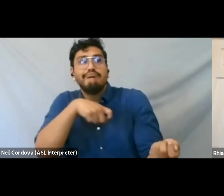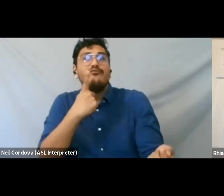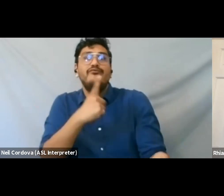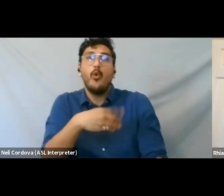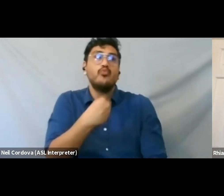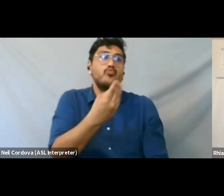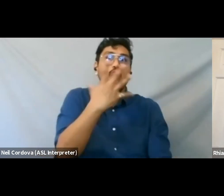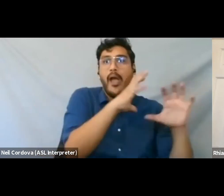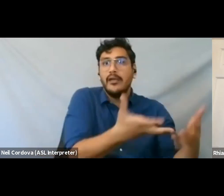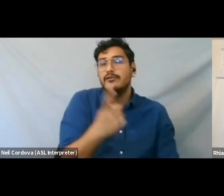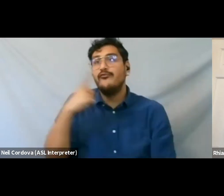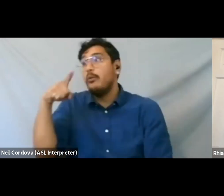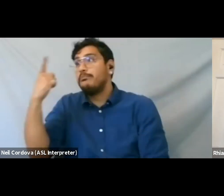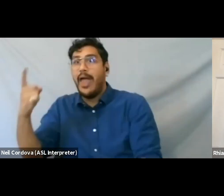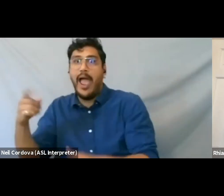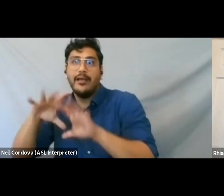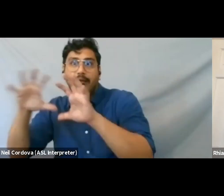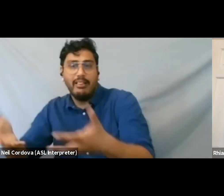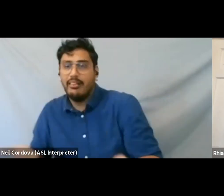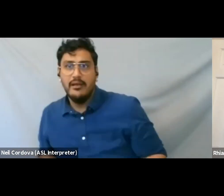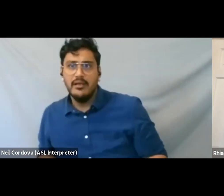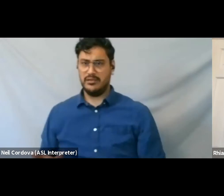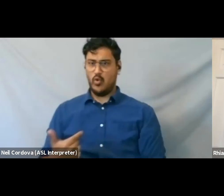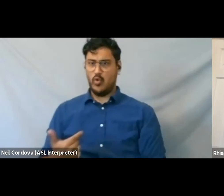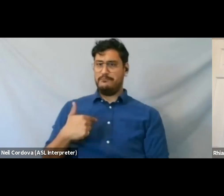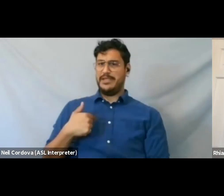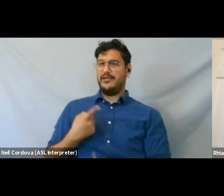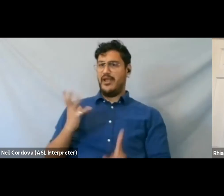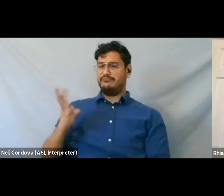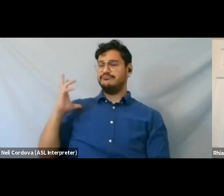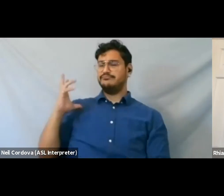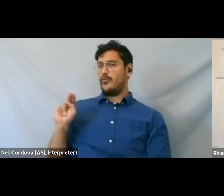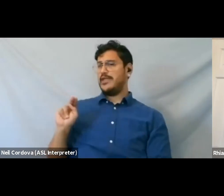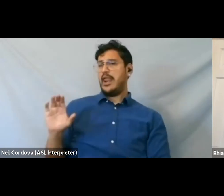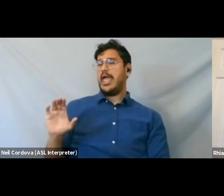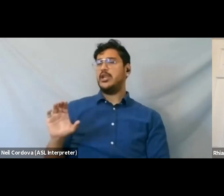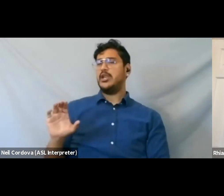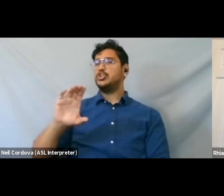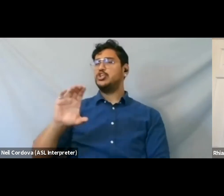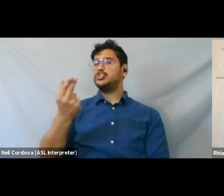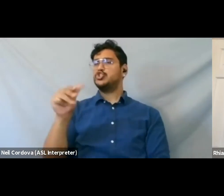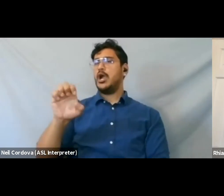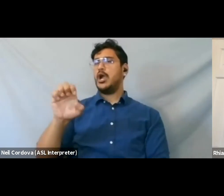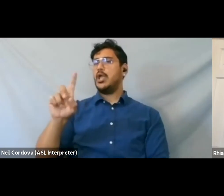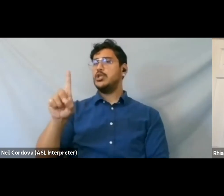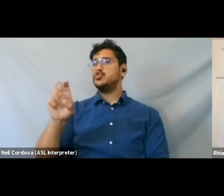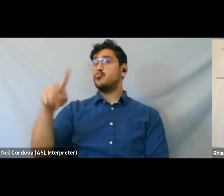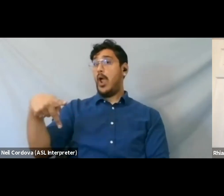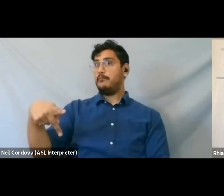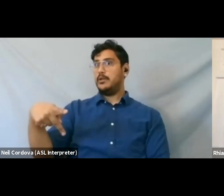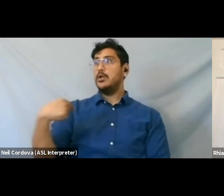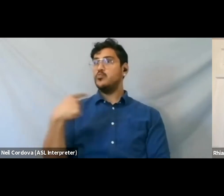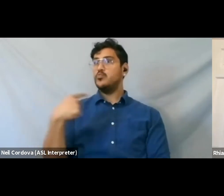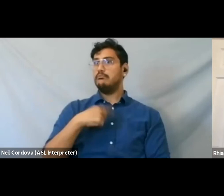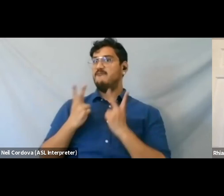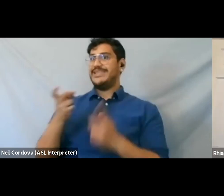myself and the other original members of the Carolina Chocolate Drops started to go to Joe's house to learn his family's music,